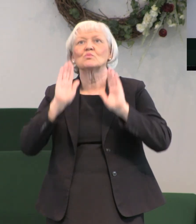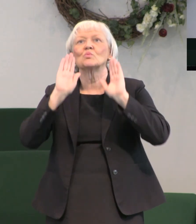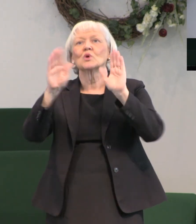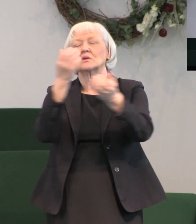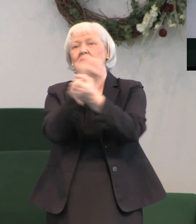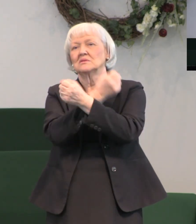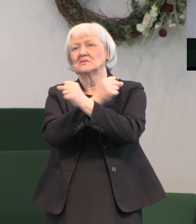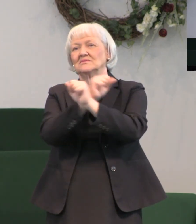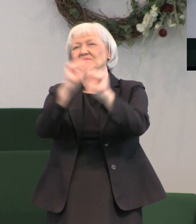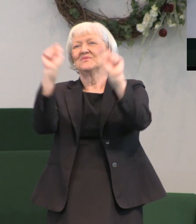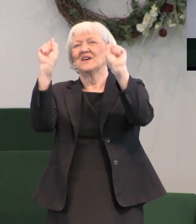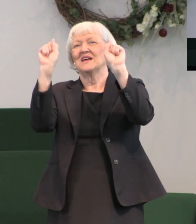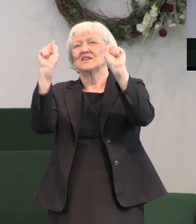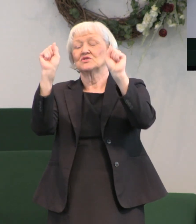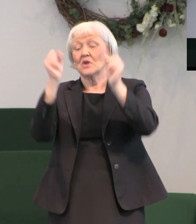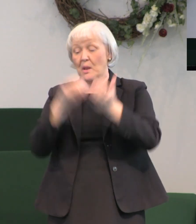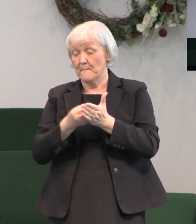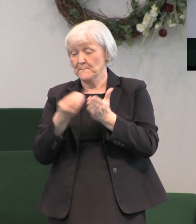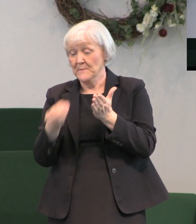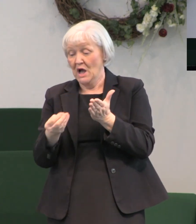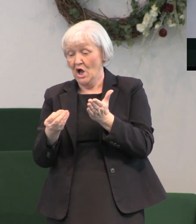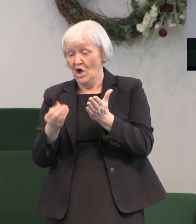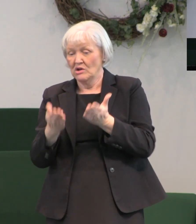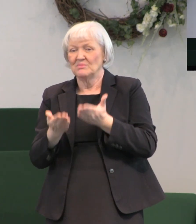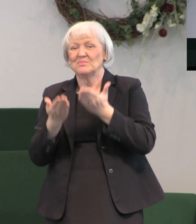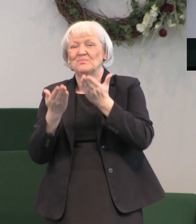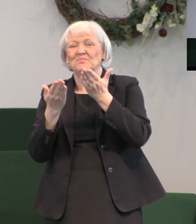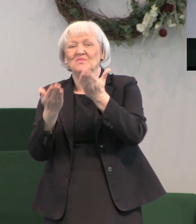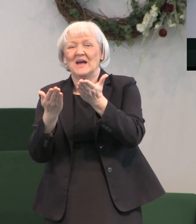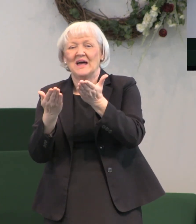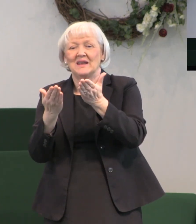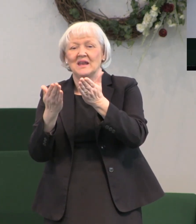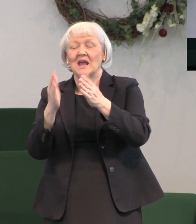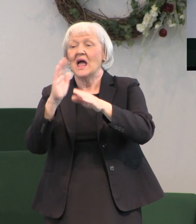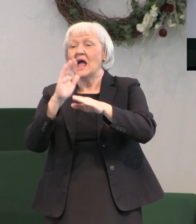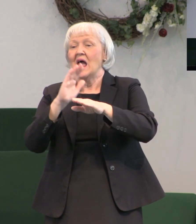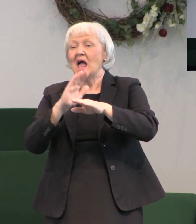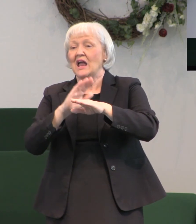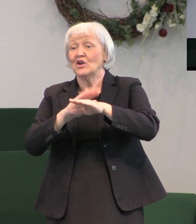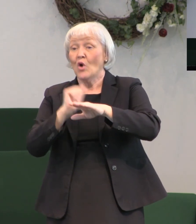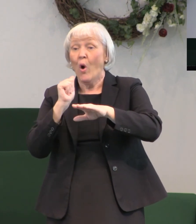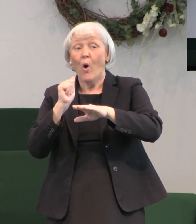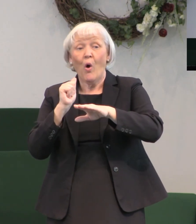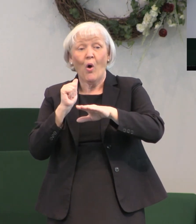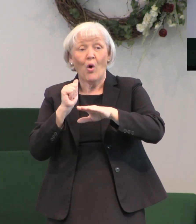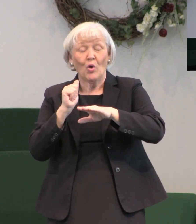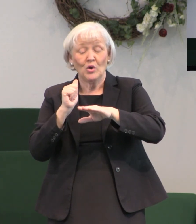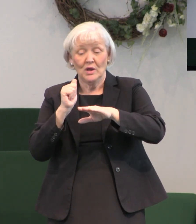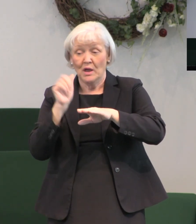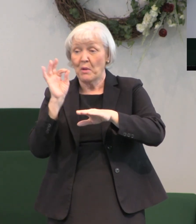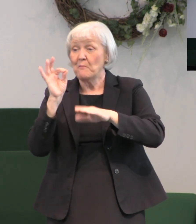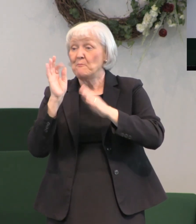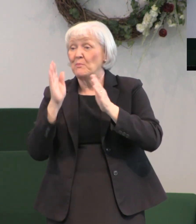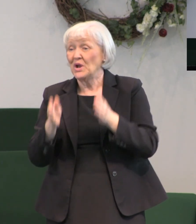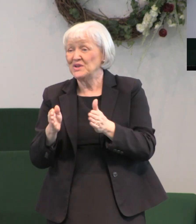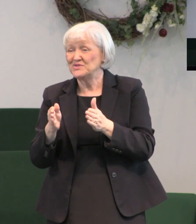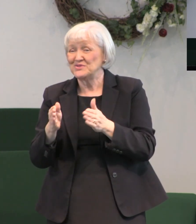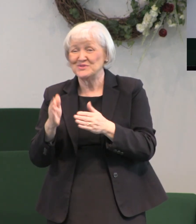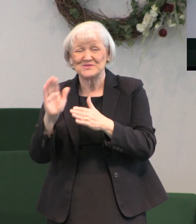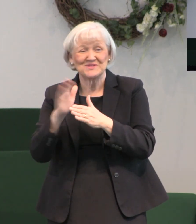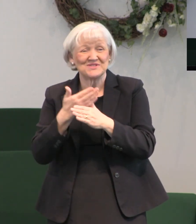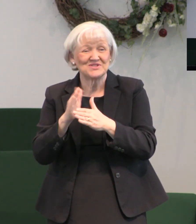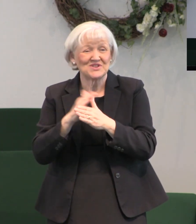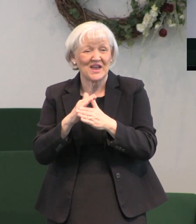and provided for and called preachers to preach to you and put on